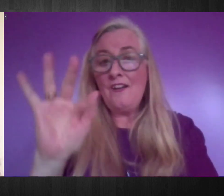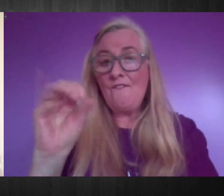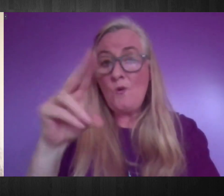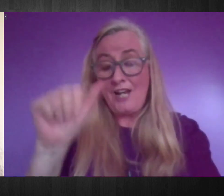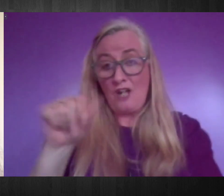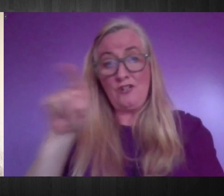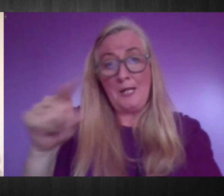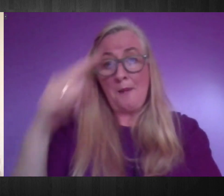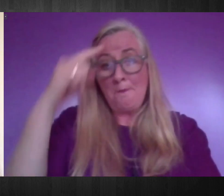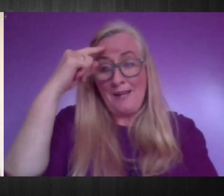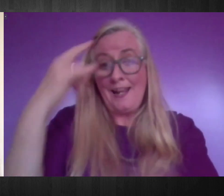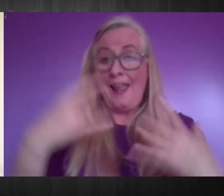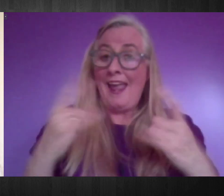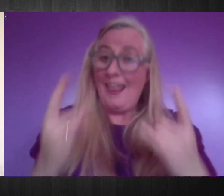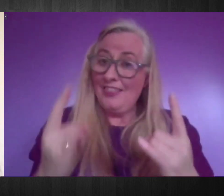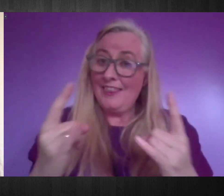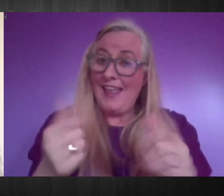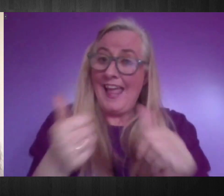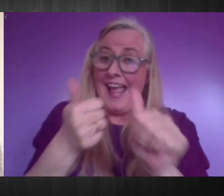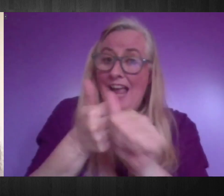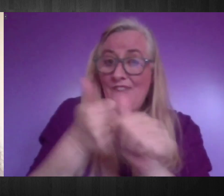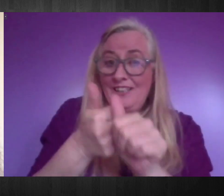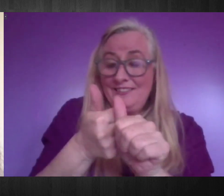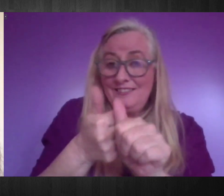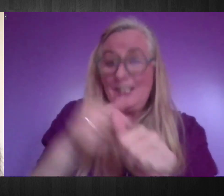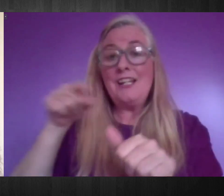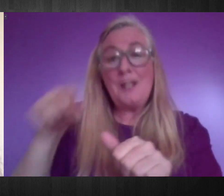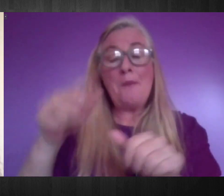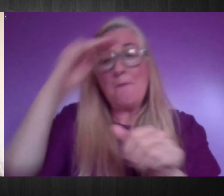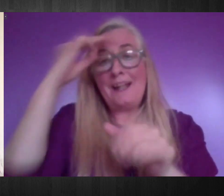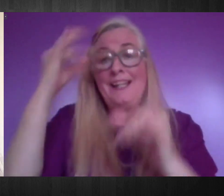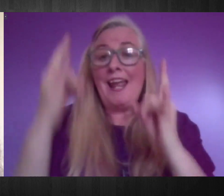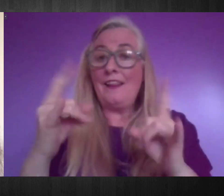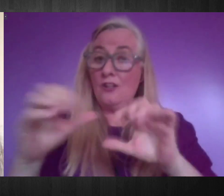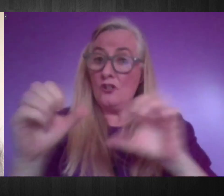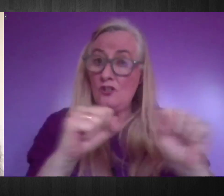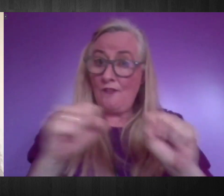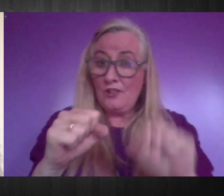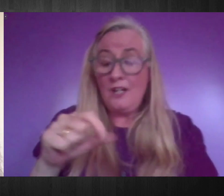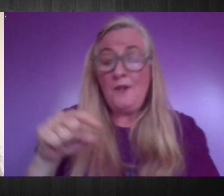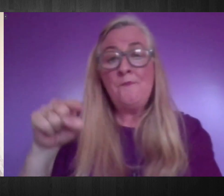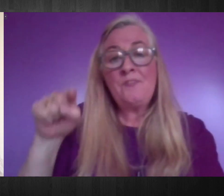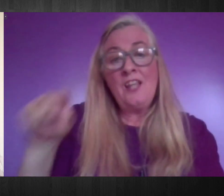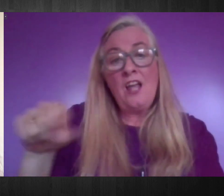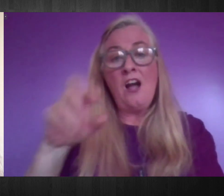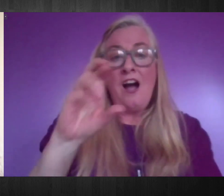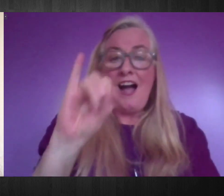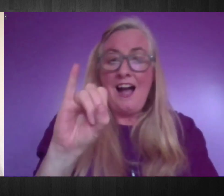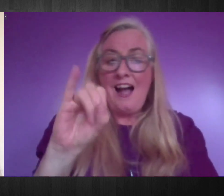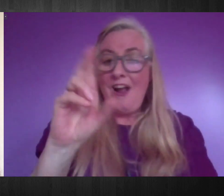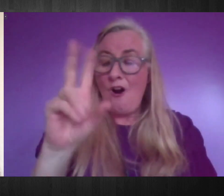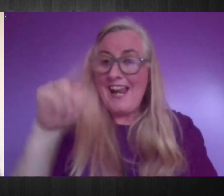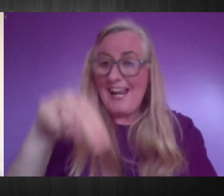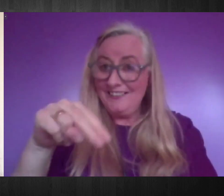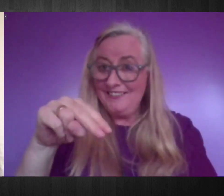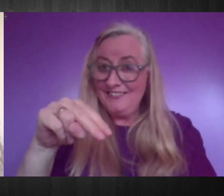and she's going to speak about the impact of COVID on mental health services. And Fiona's a graduate of the LLM at the Centre for Disability Law and Policy,